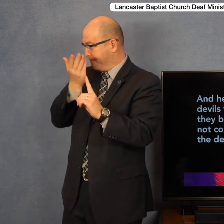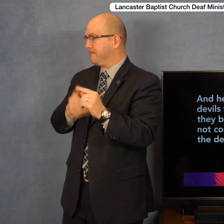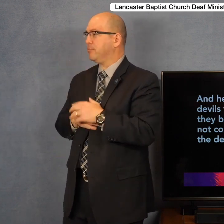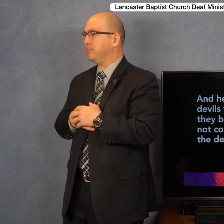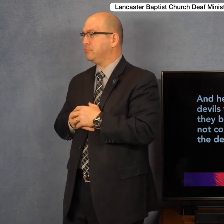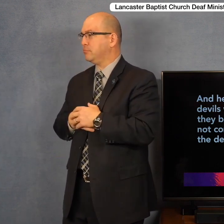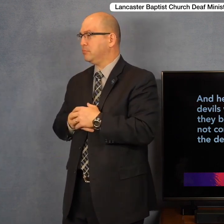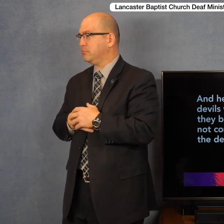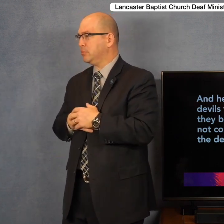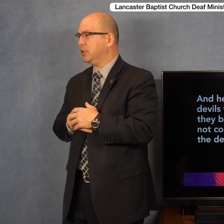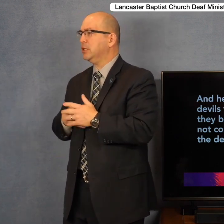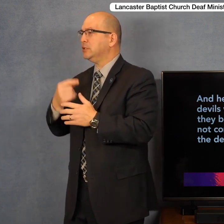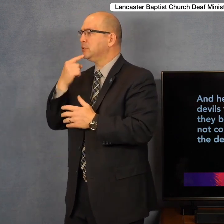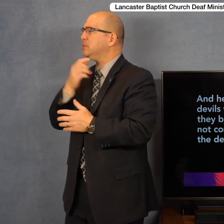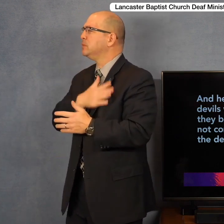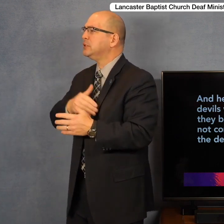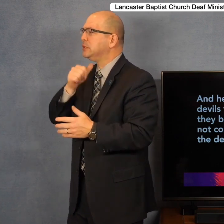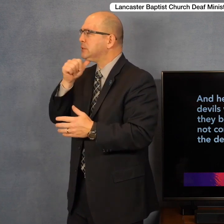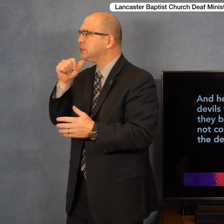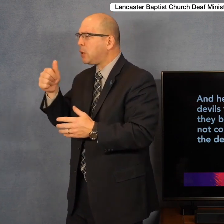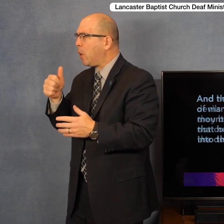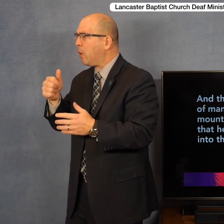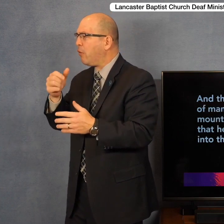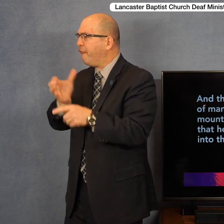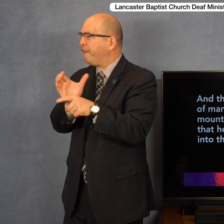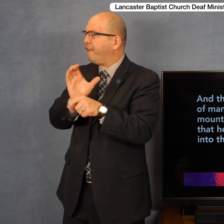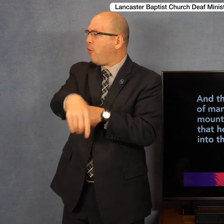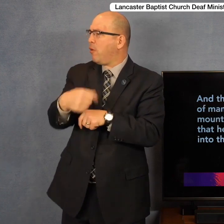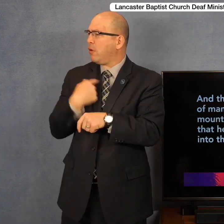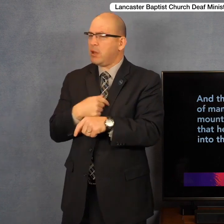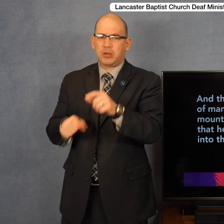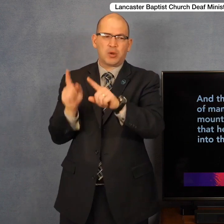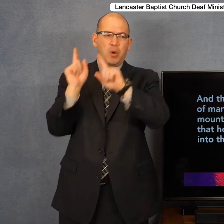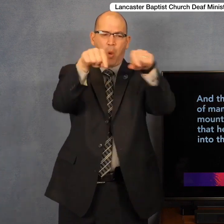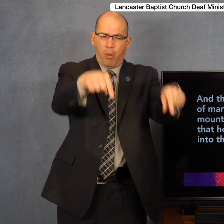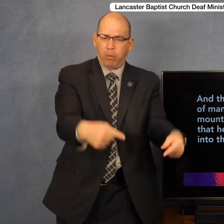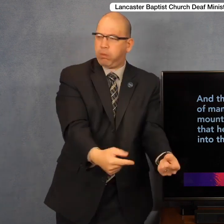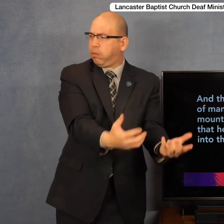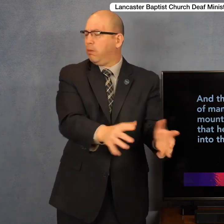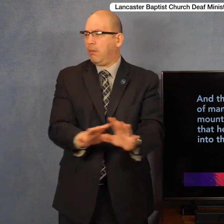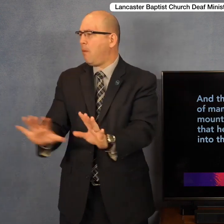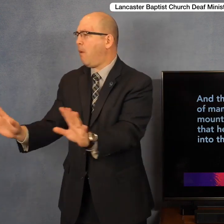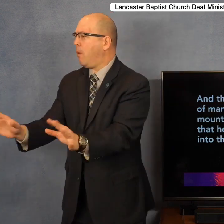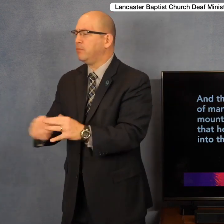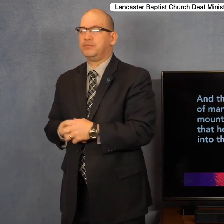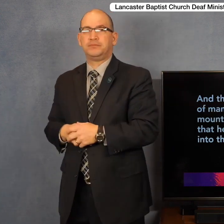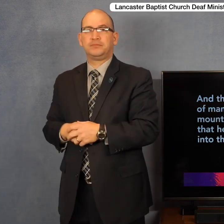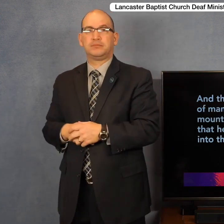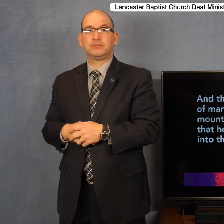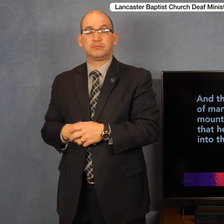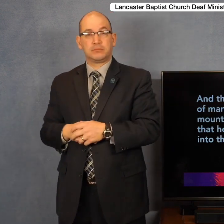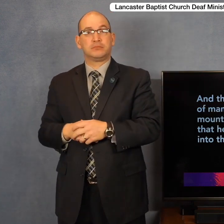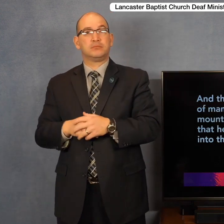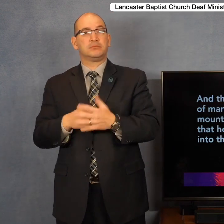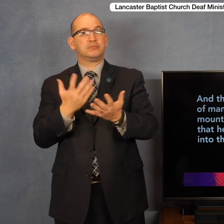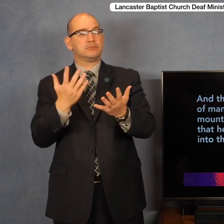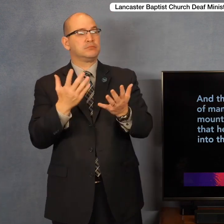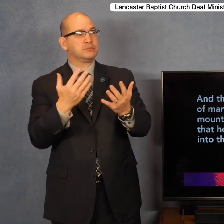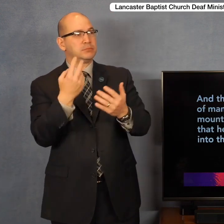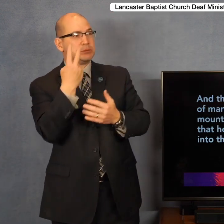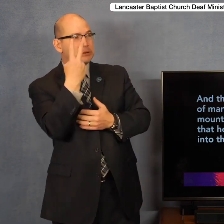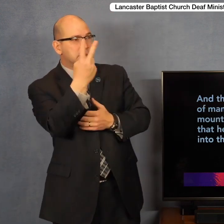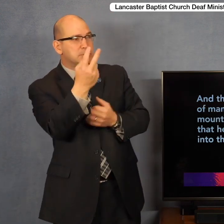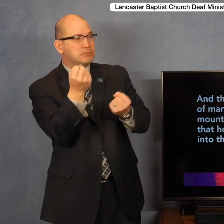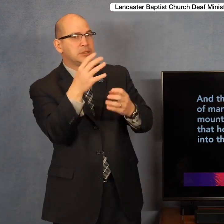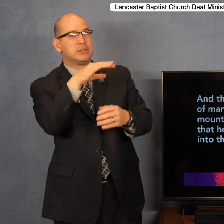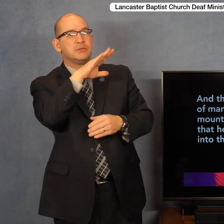besought him that he would not command them to go out into the deep. And there was there a herd of many swine feeding on the mountain, and they